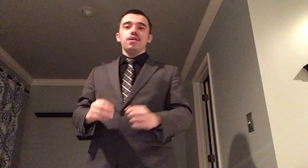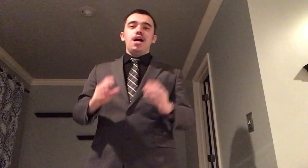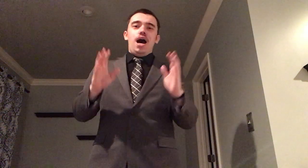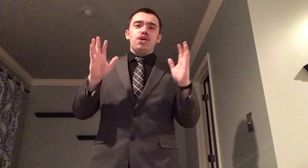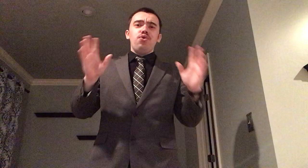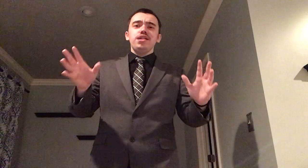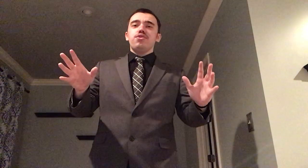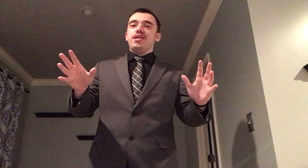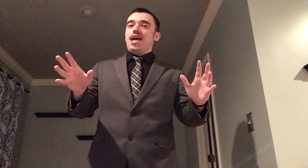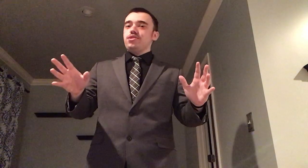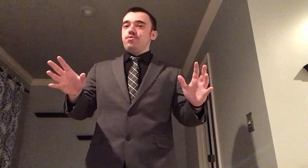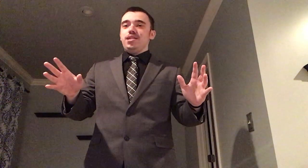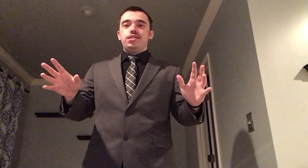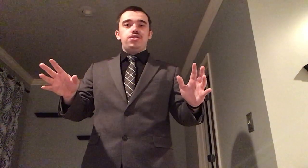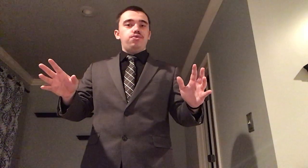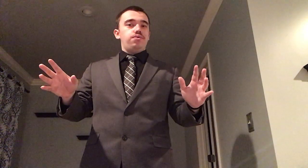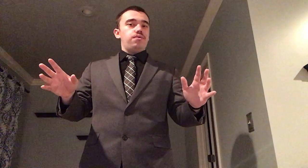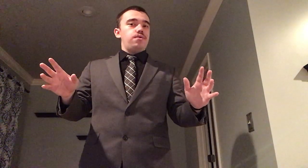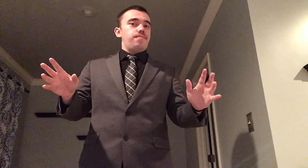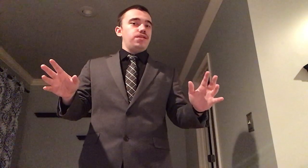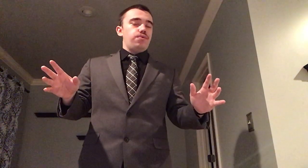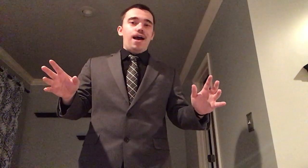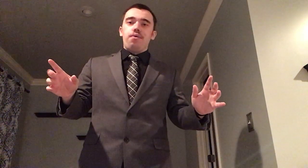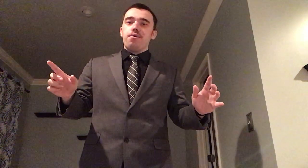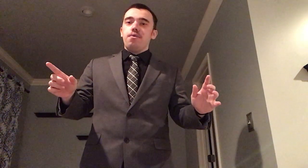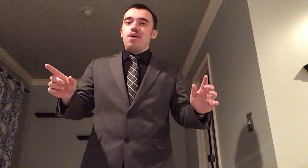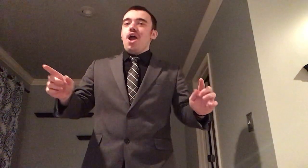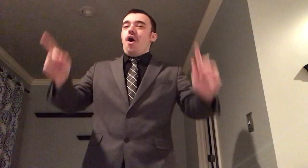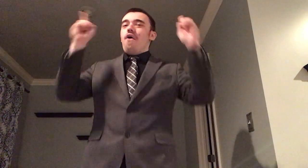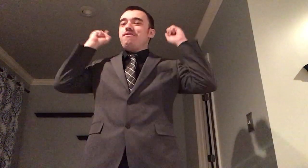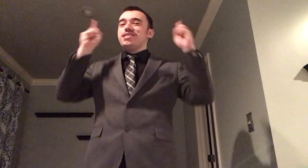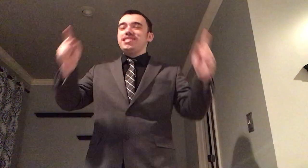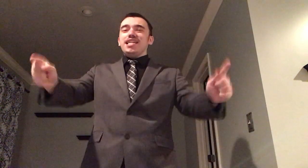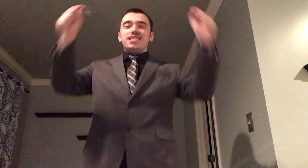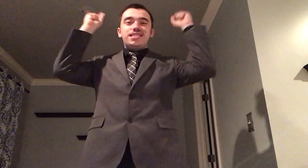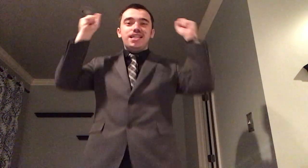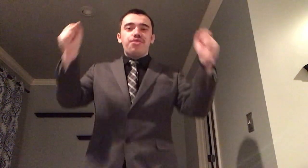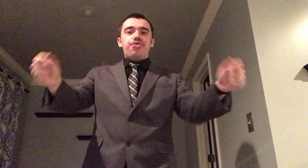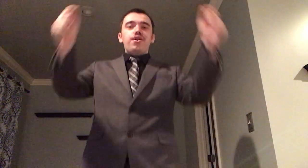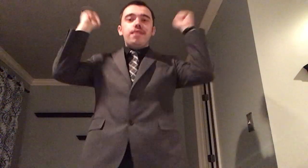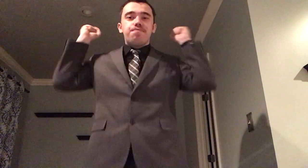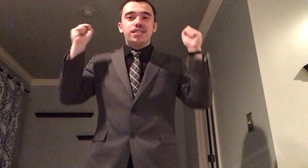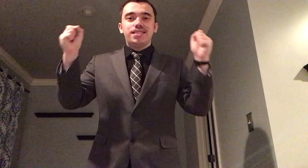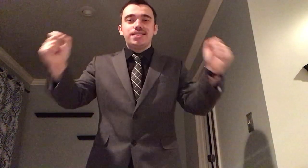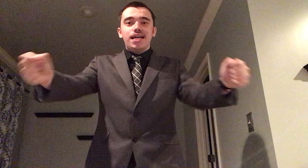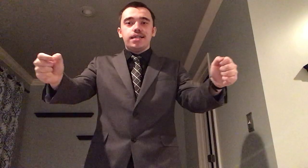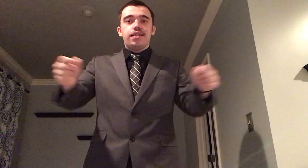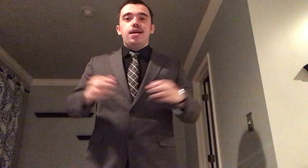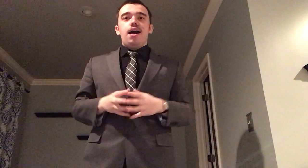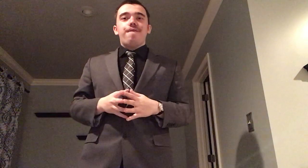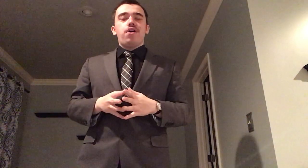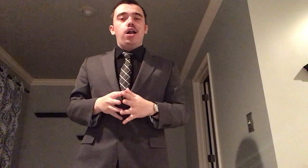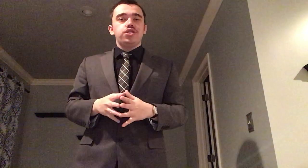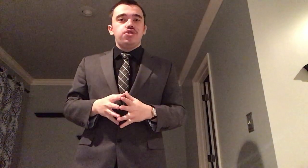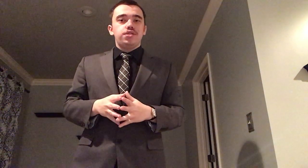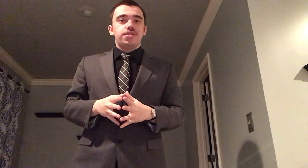according to the national institute of mental health over 63 percent of college students